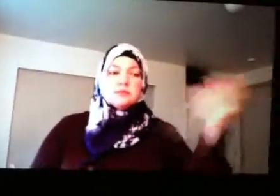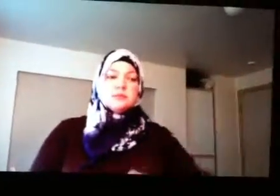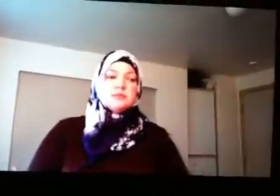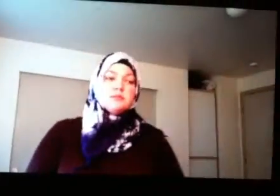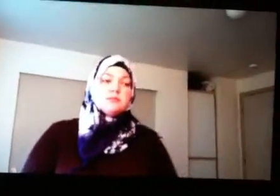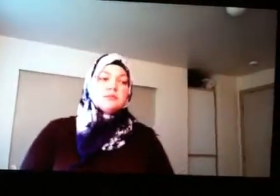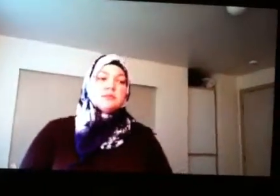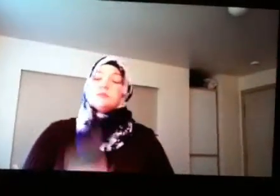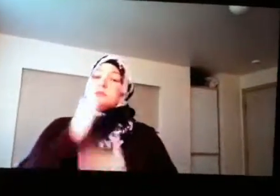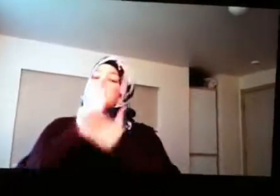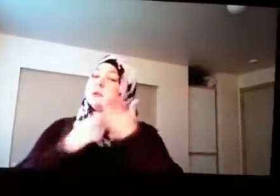friends that way.